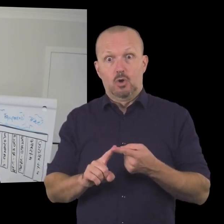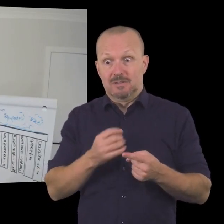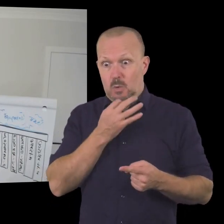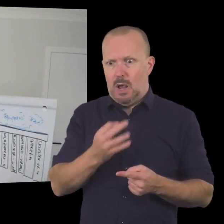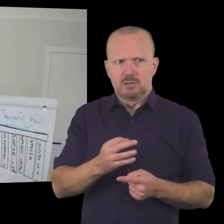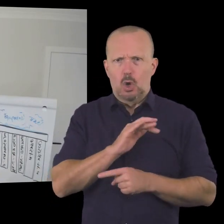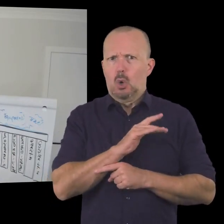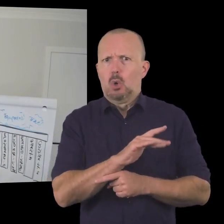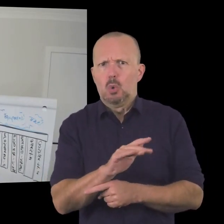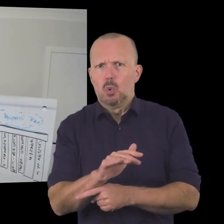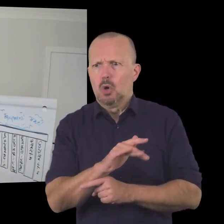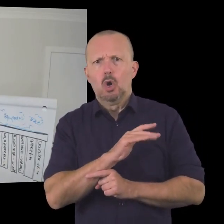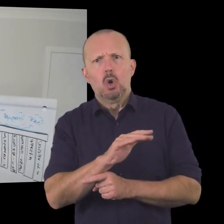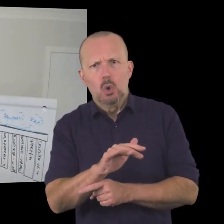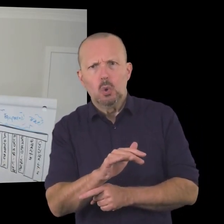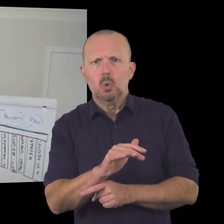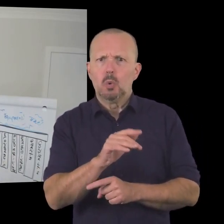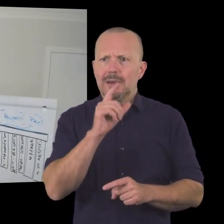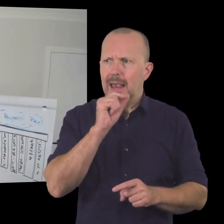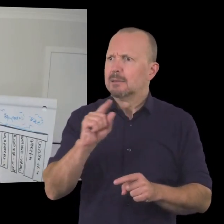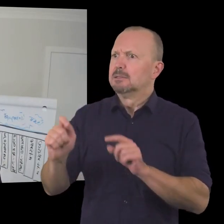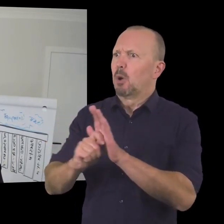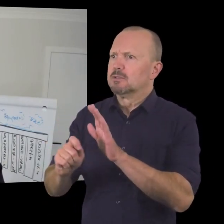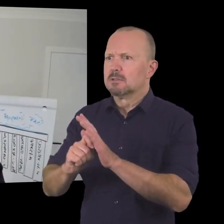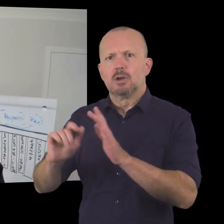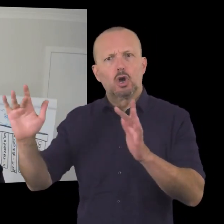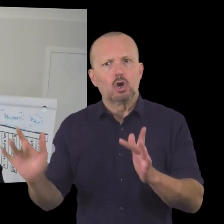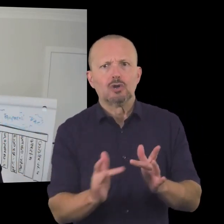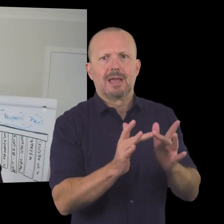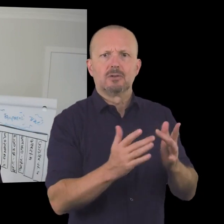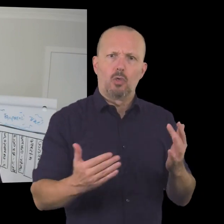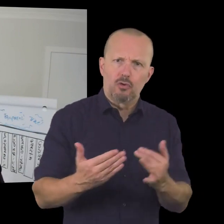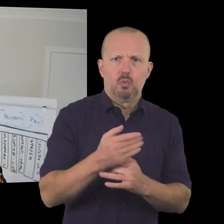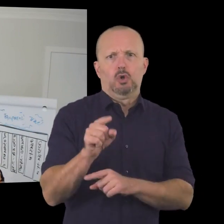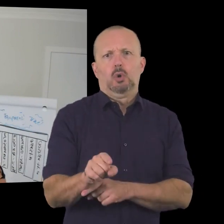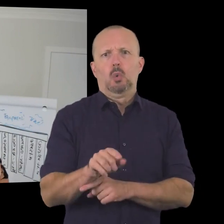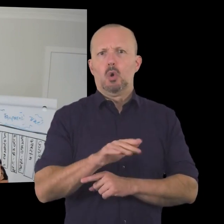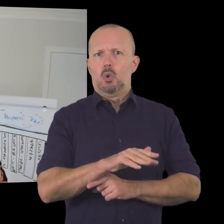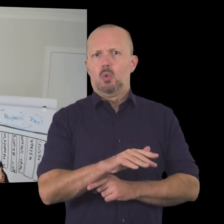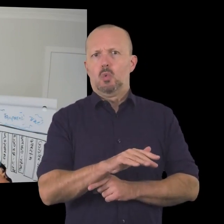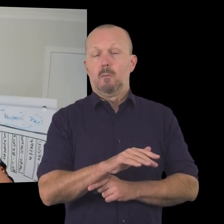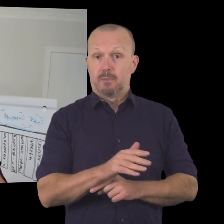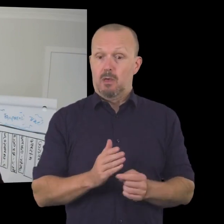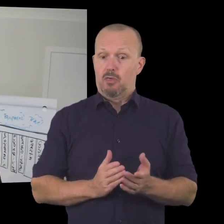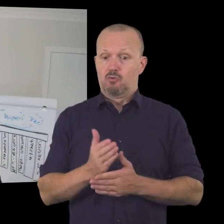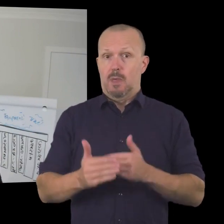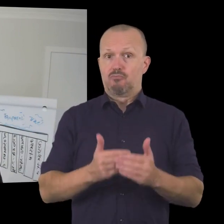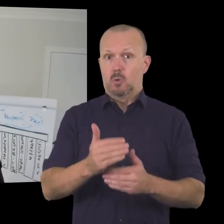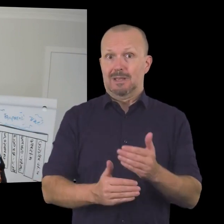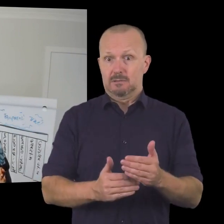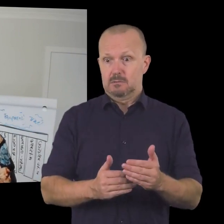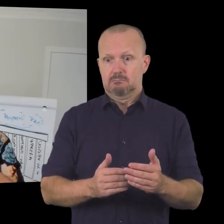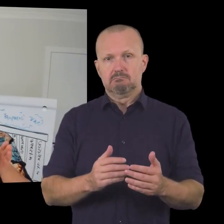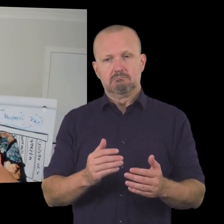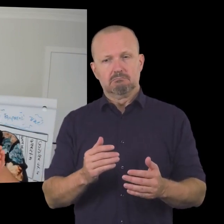is to ask that question who who who who can you put potential sponsors in touch with uh and and doing that